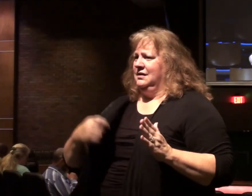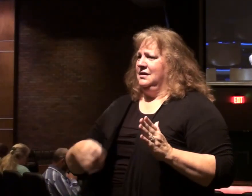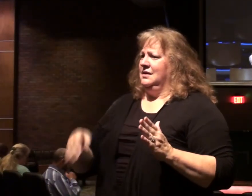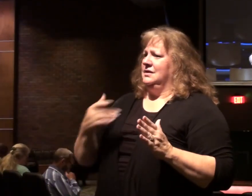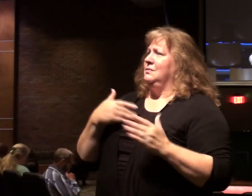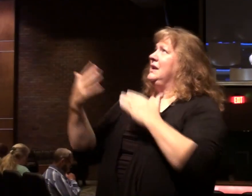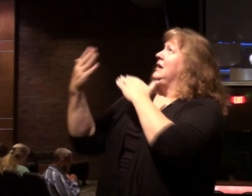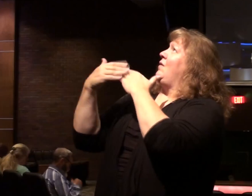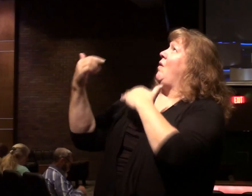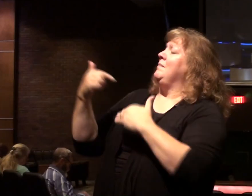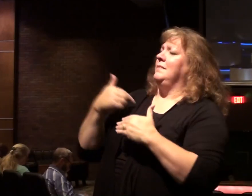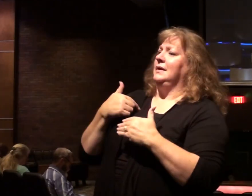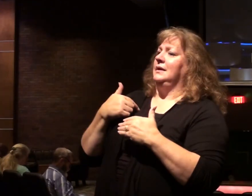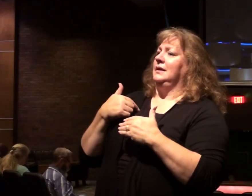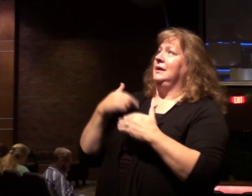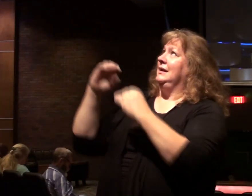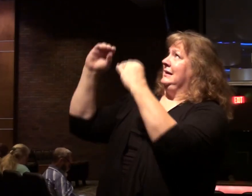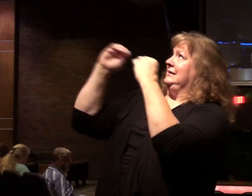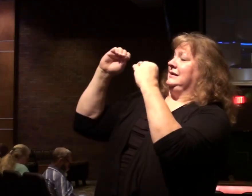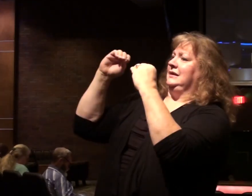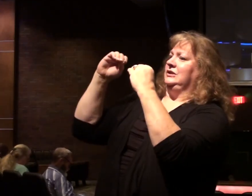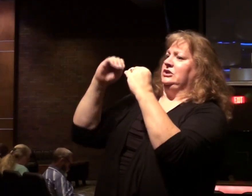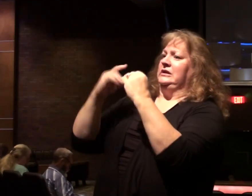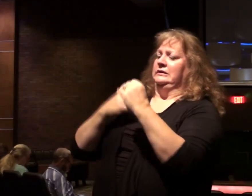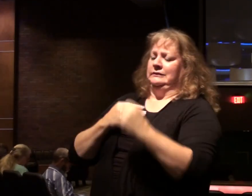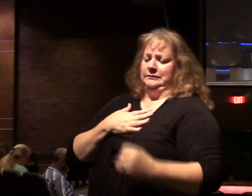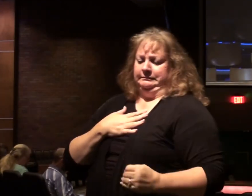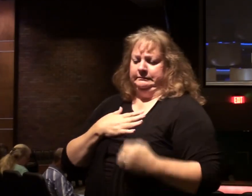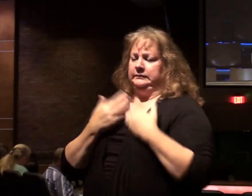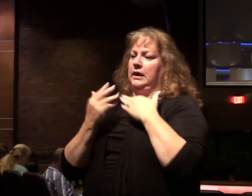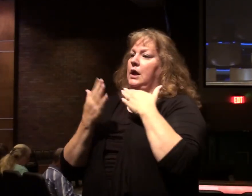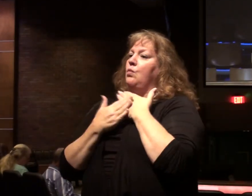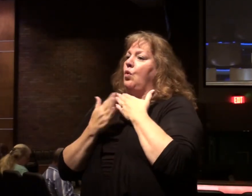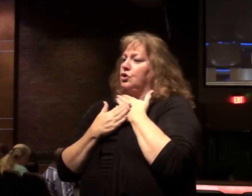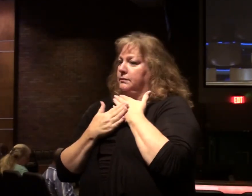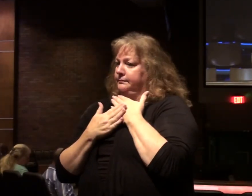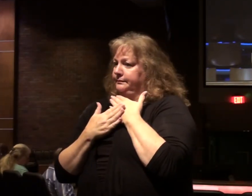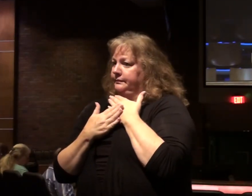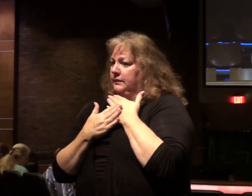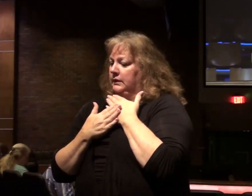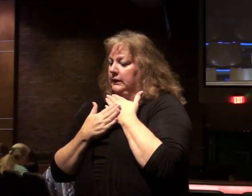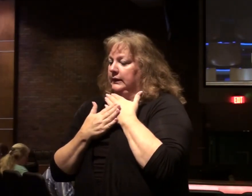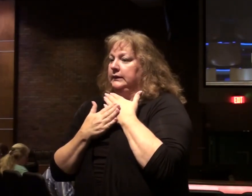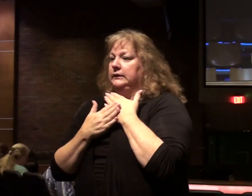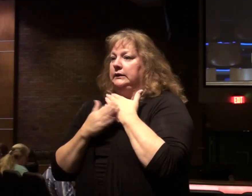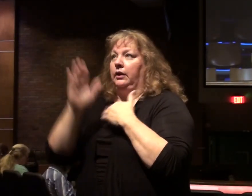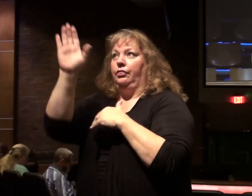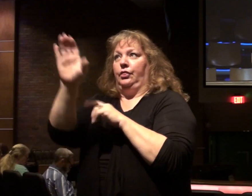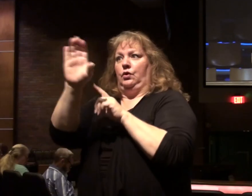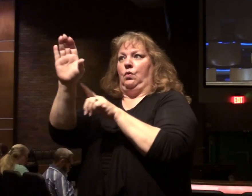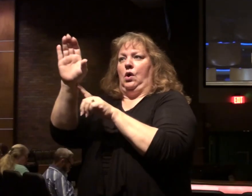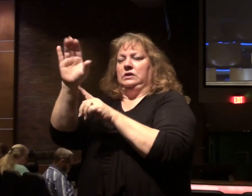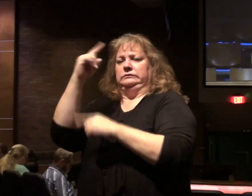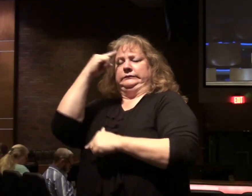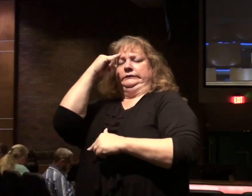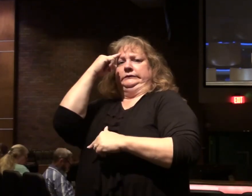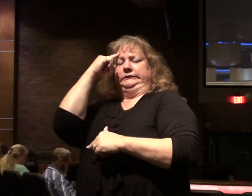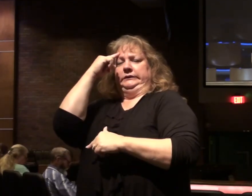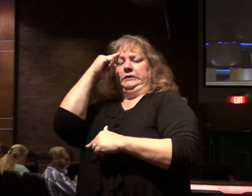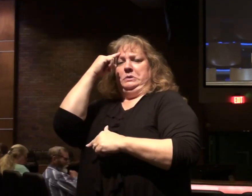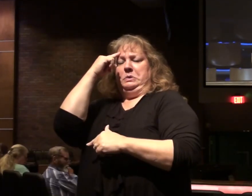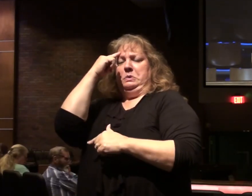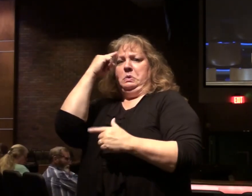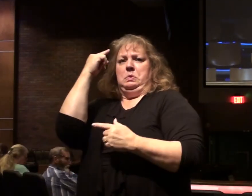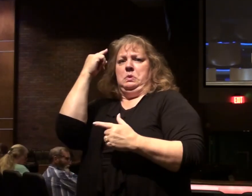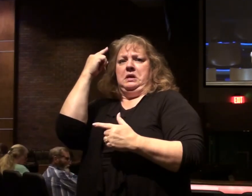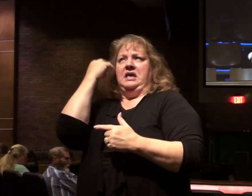Christ. We will be instructed, we will be urged, we will be warned to pick up our cross, to count the costs, and to